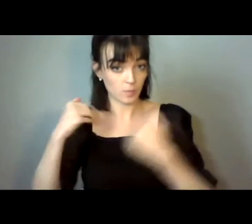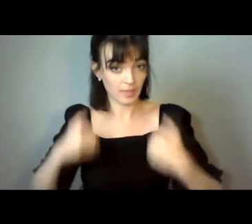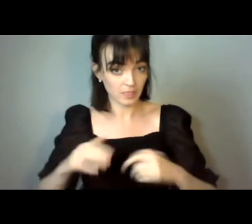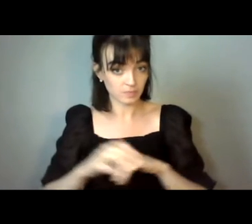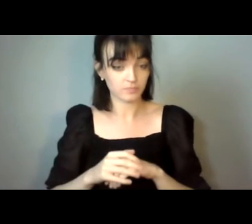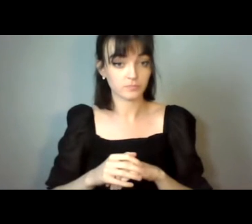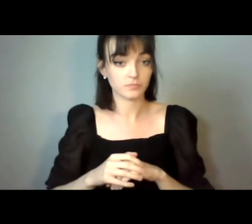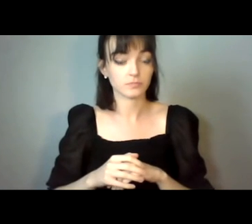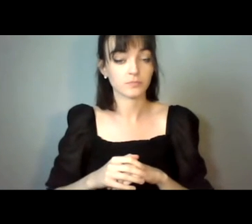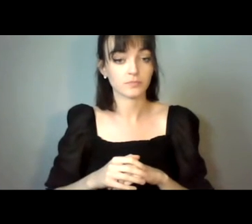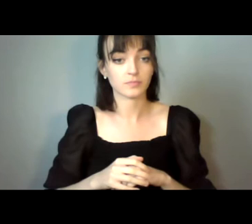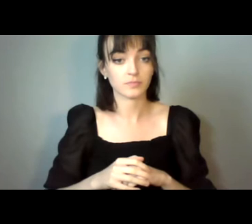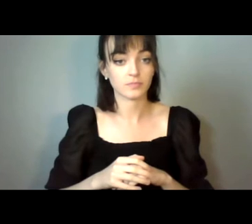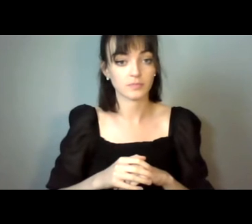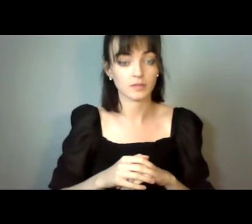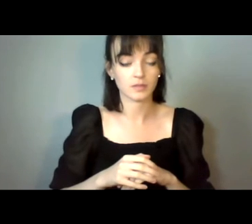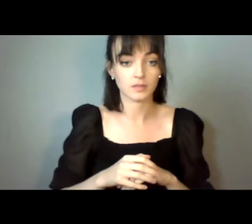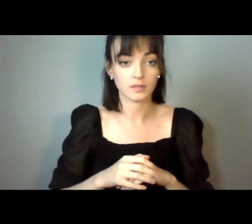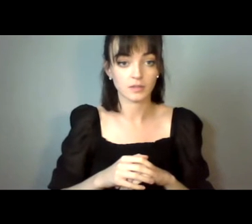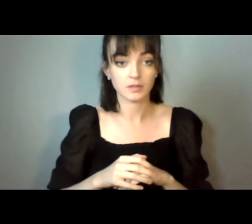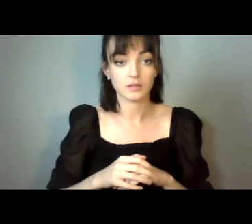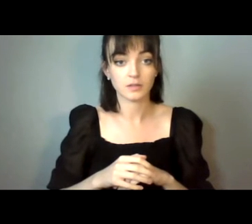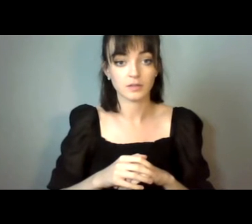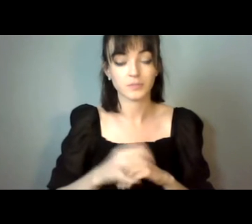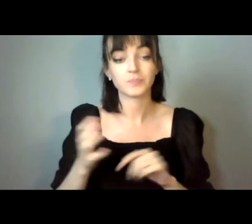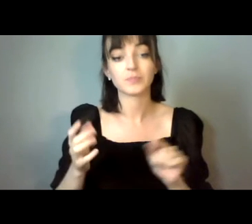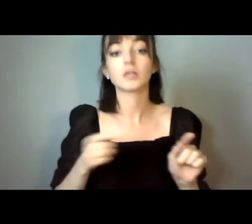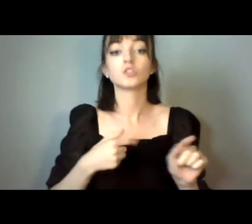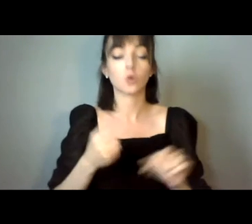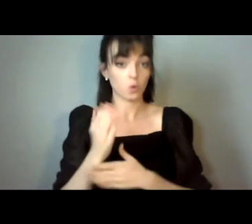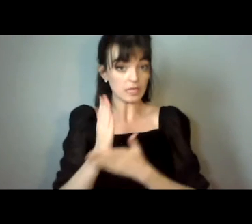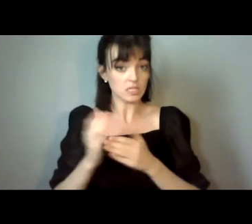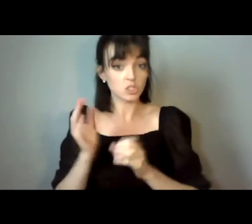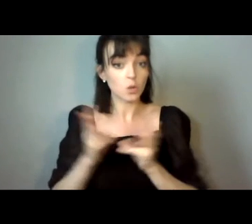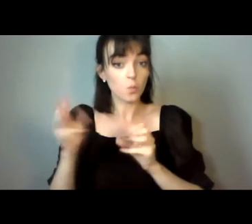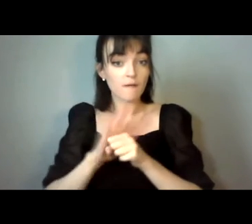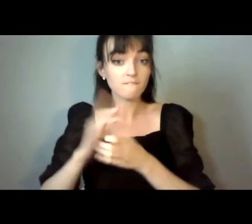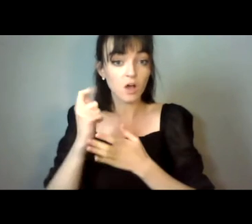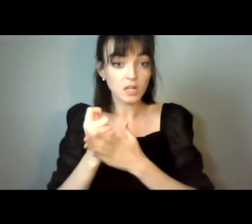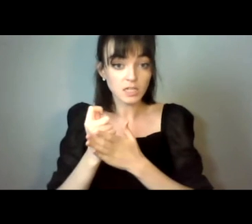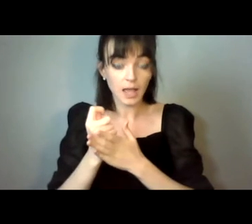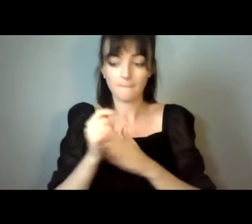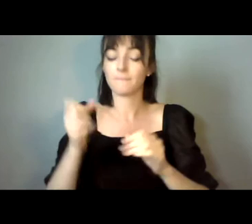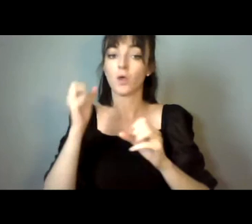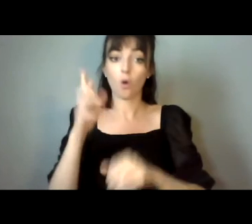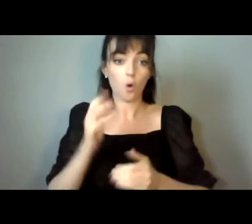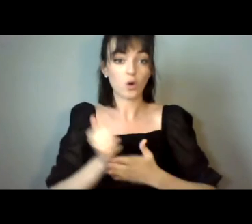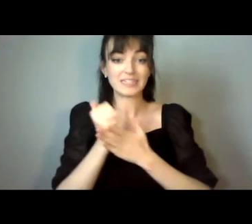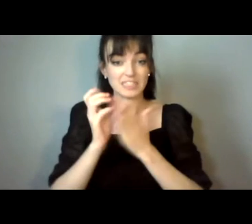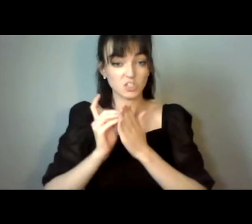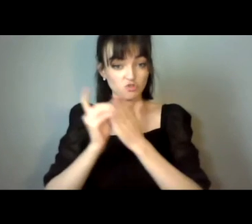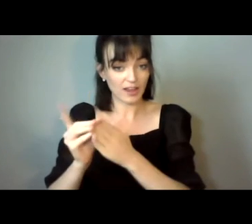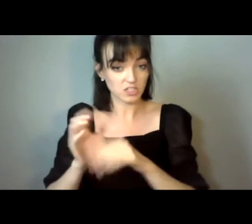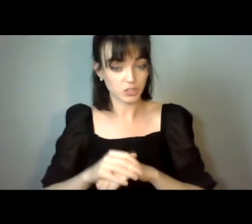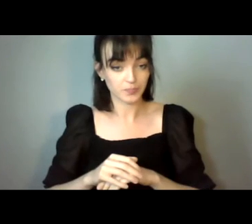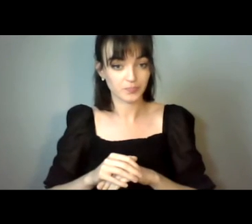-determination and one director the working full time, and also one assistant to the director. They